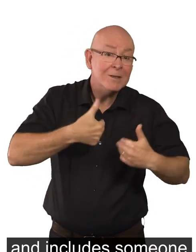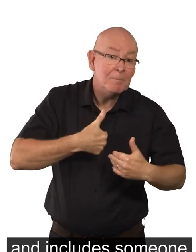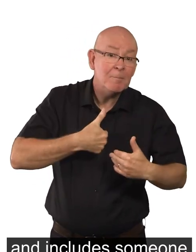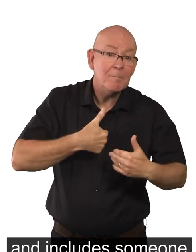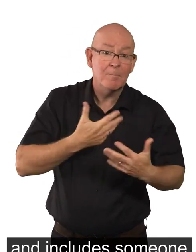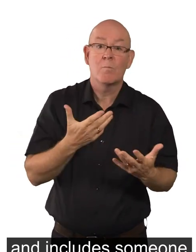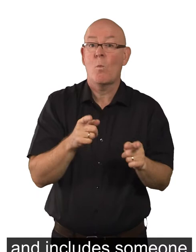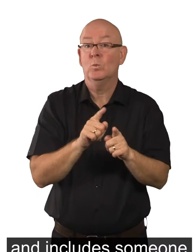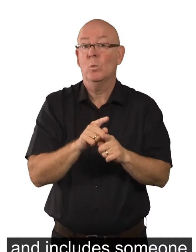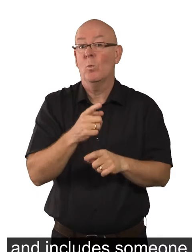condition.